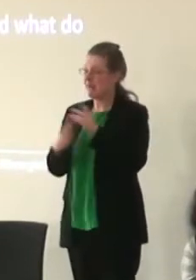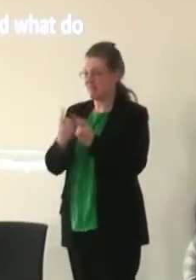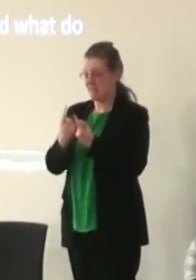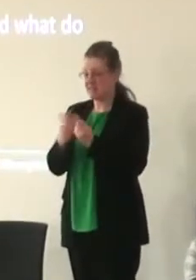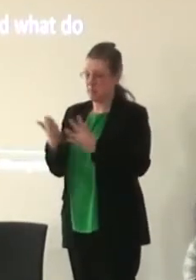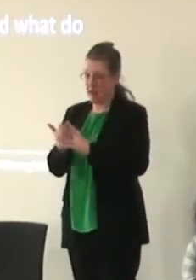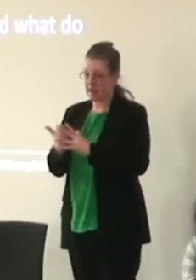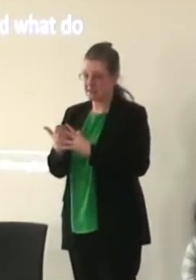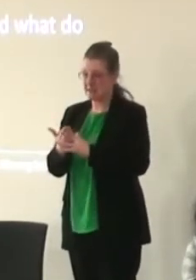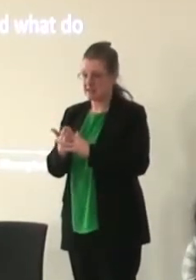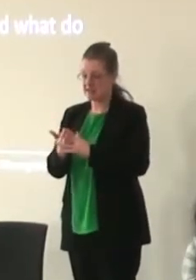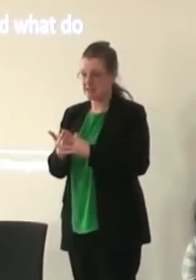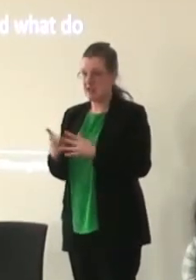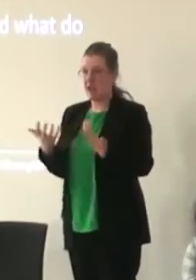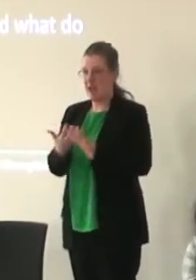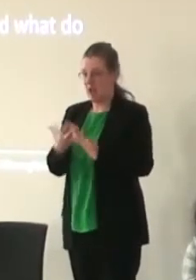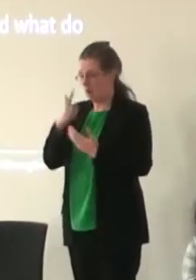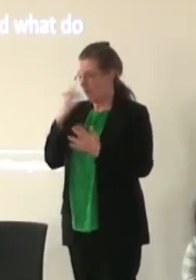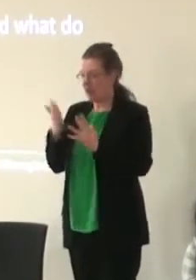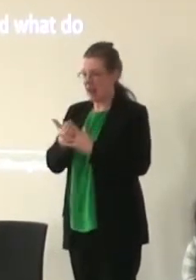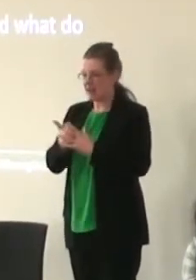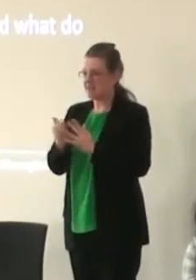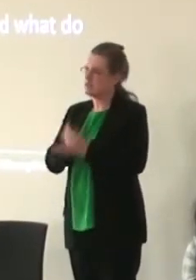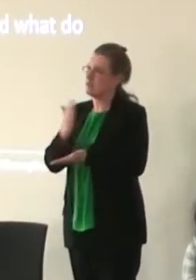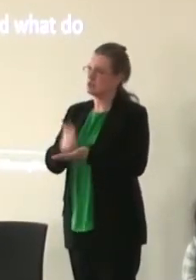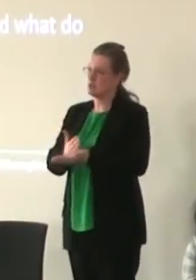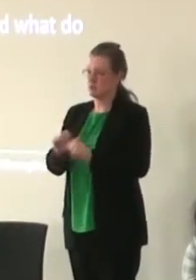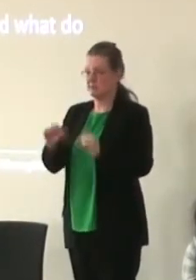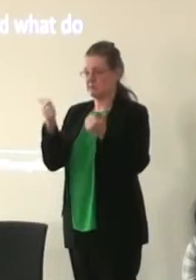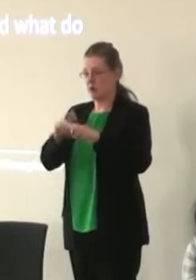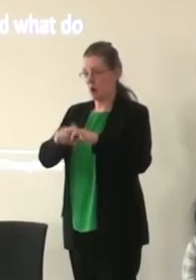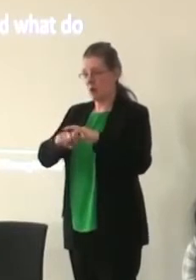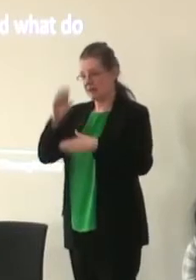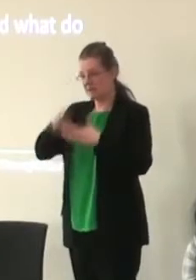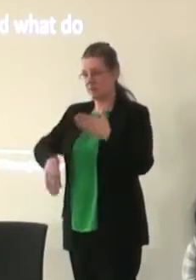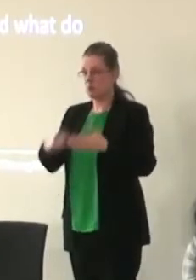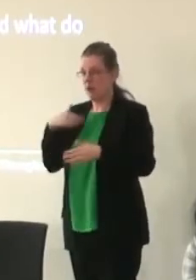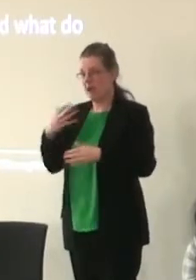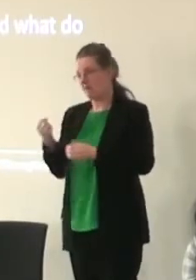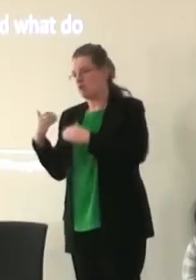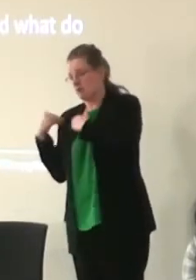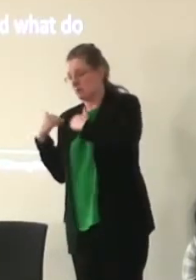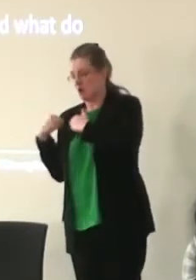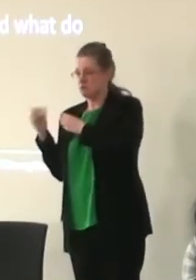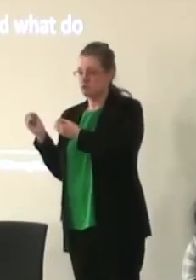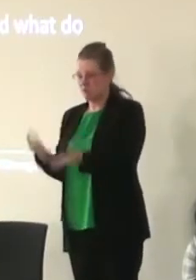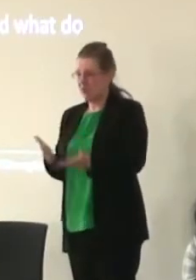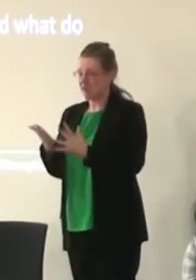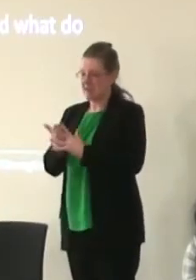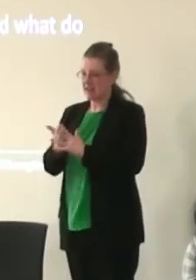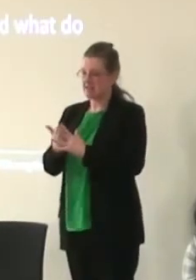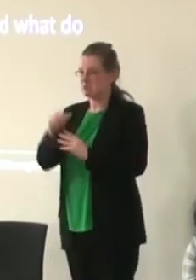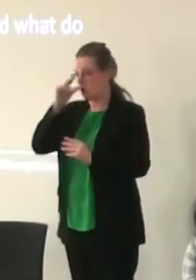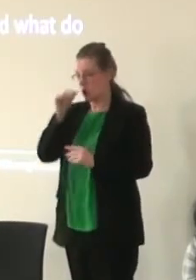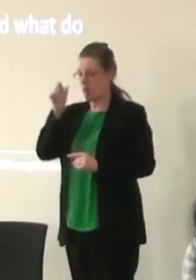is about first point access to it being a quality experience and that we have a responsibility to provide access so that a young